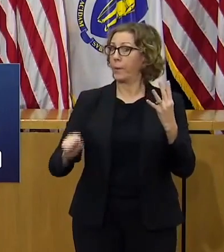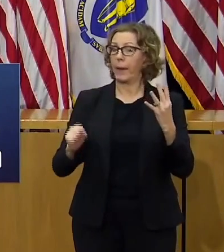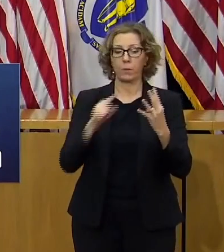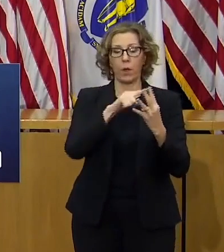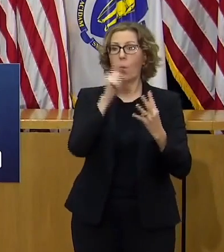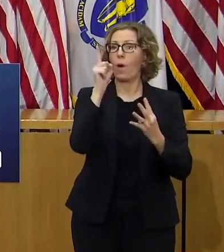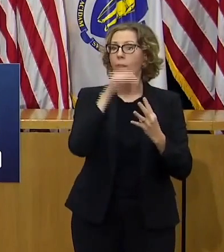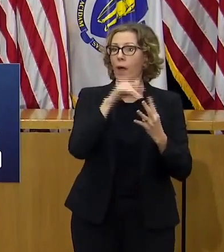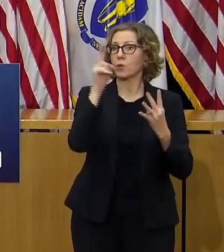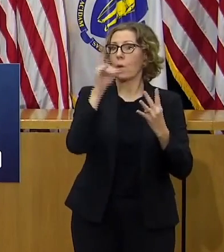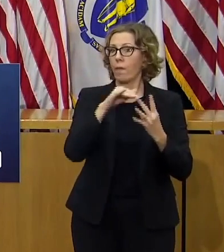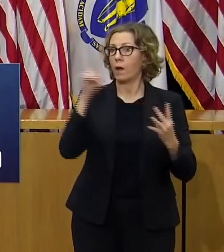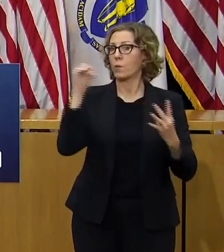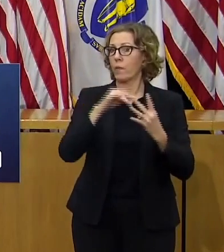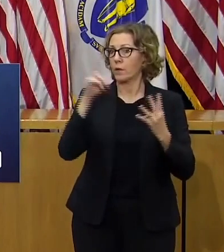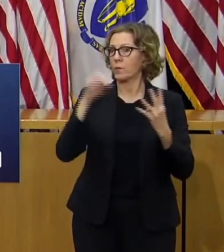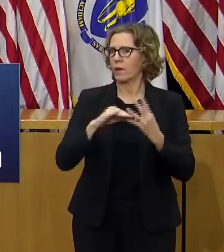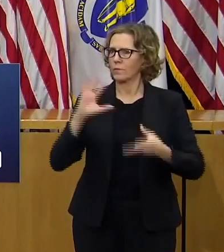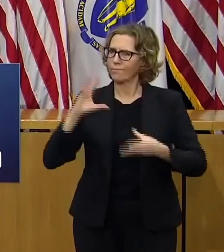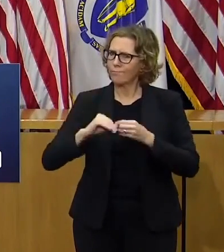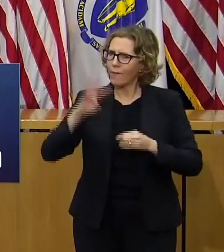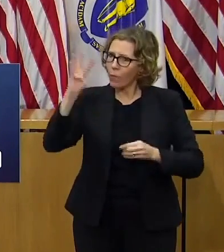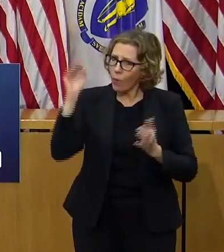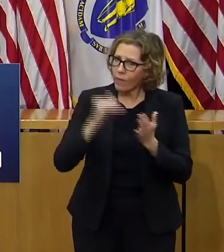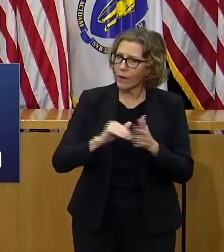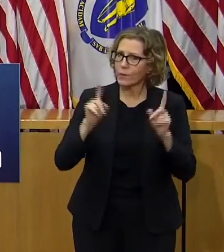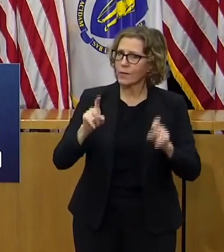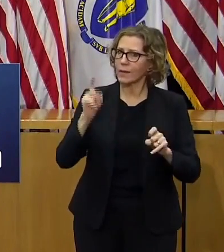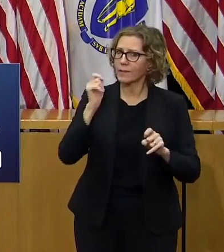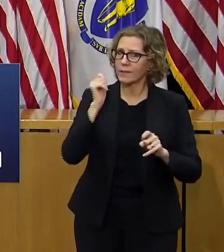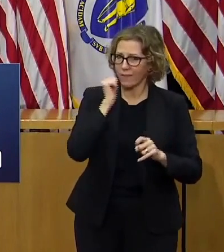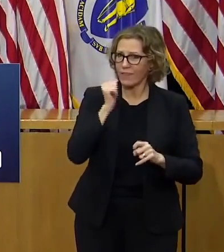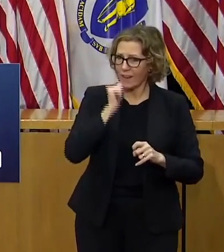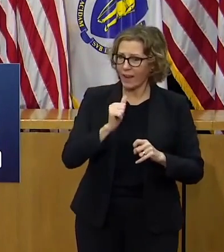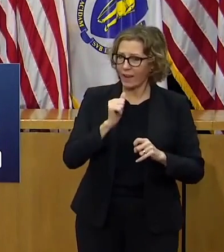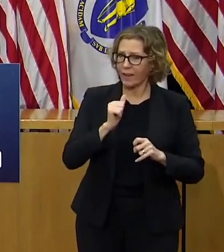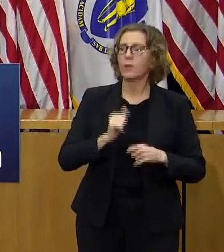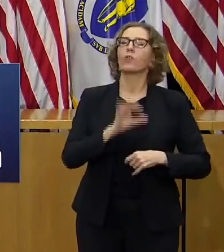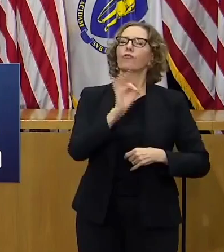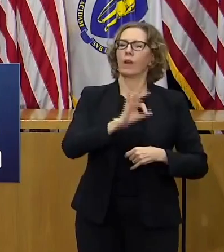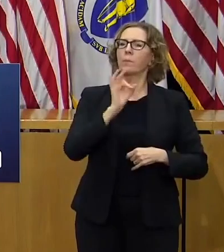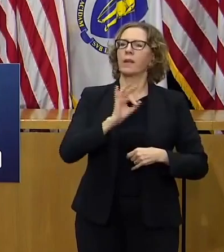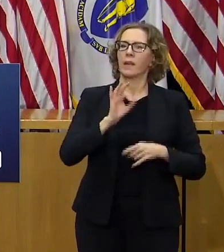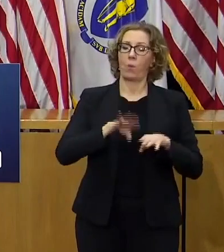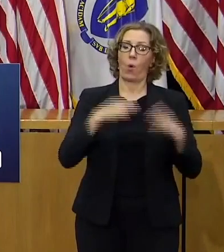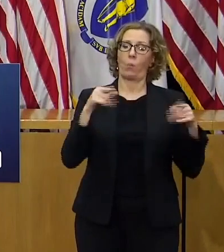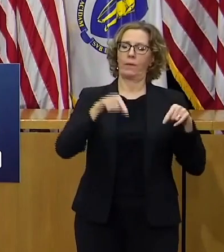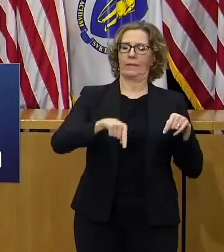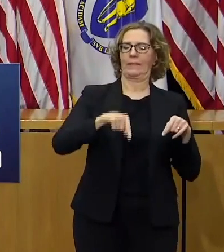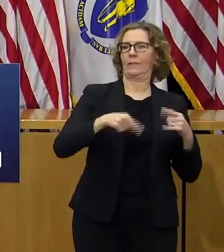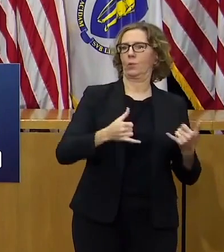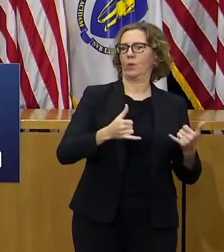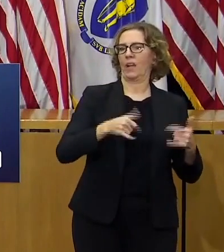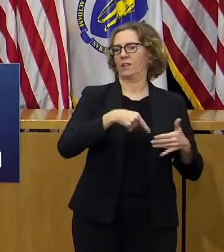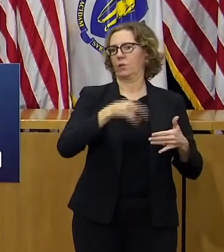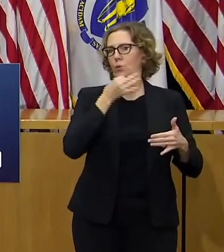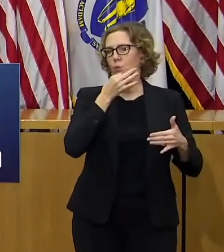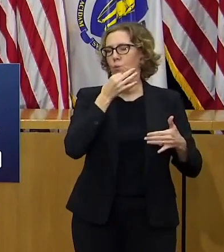the Framingham location is launching today and the rest will be open and operational by the end of December